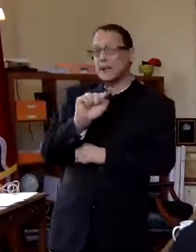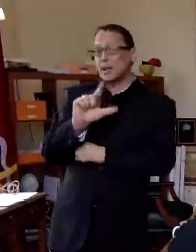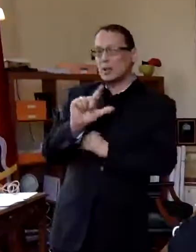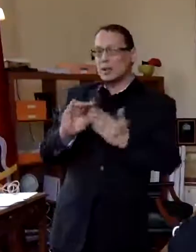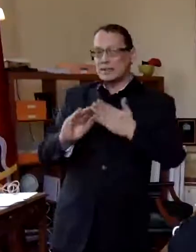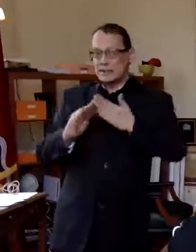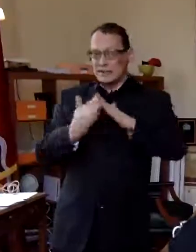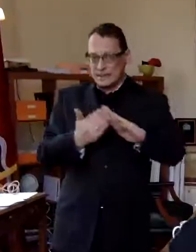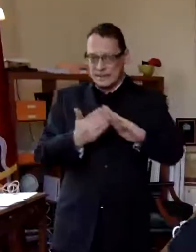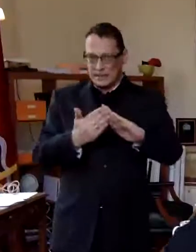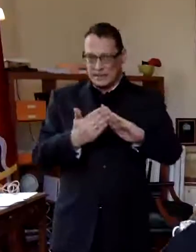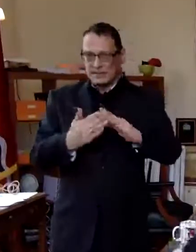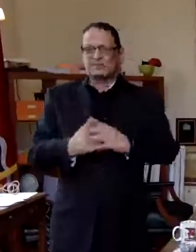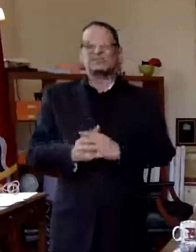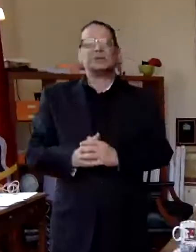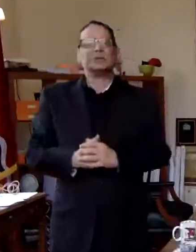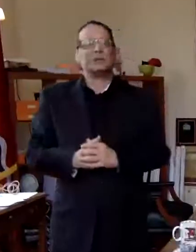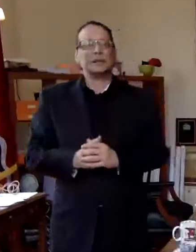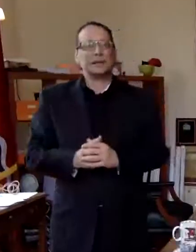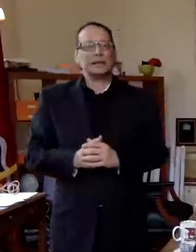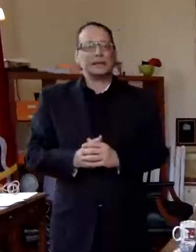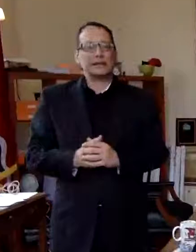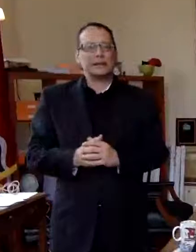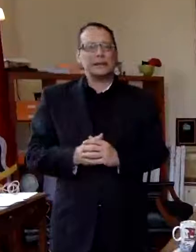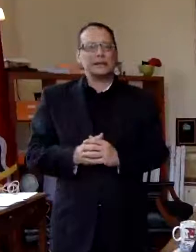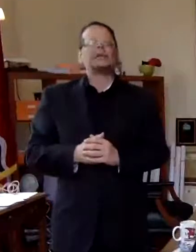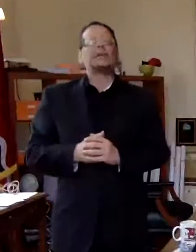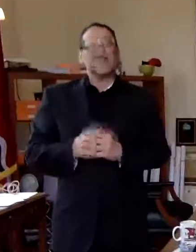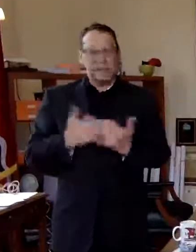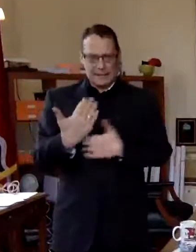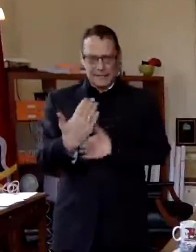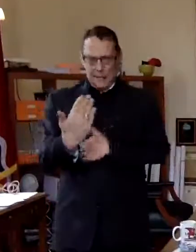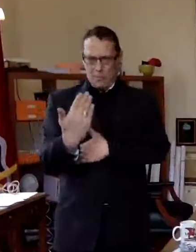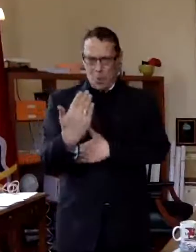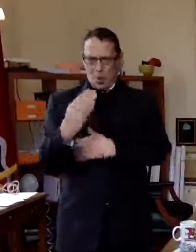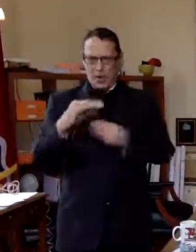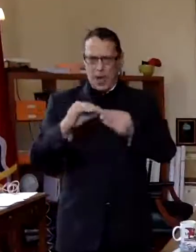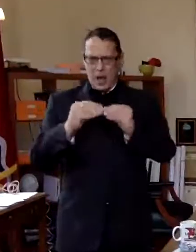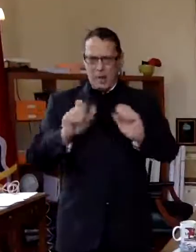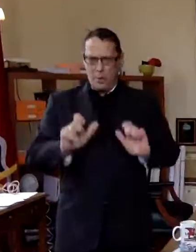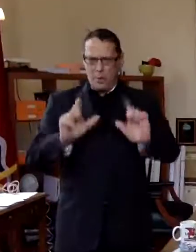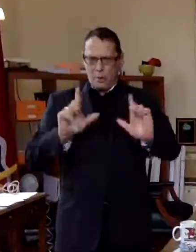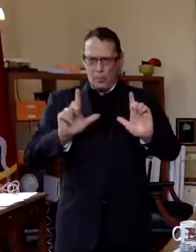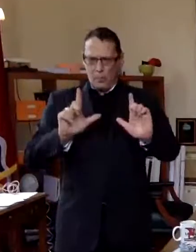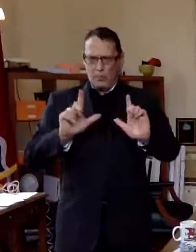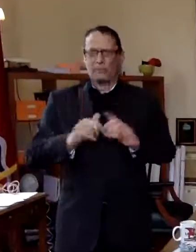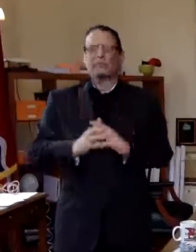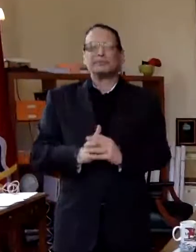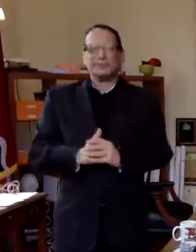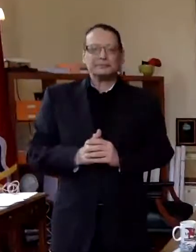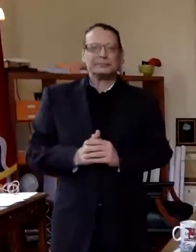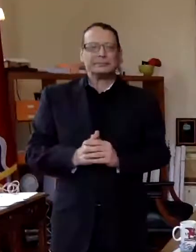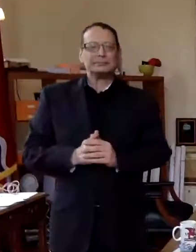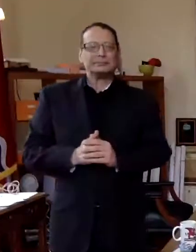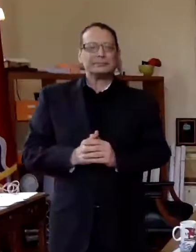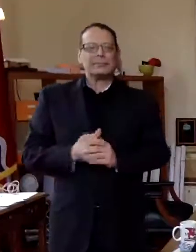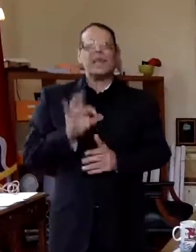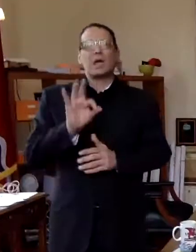louis uh this was this was first thing this morning so probably more by the end of the day